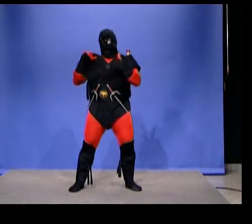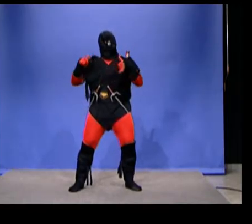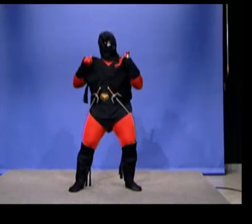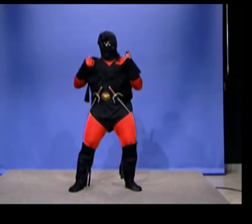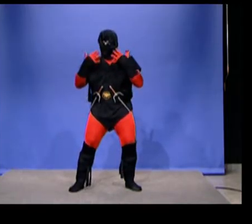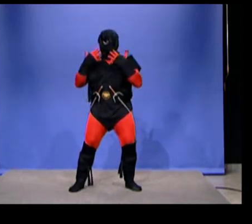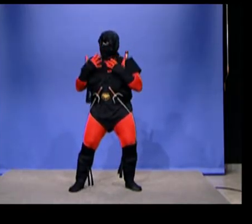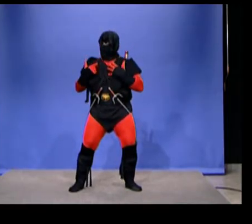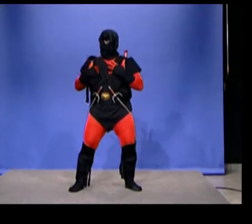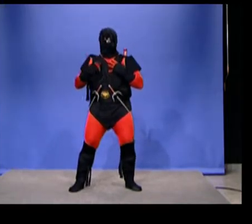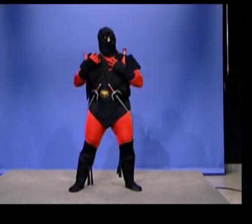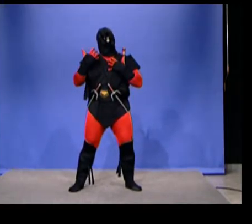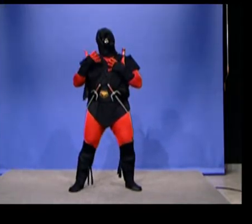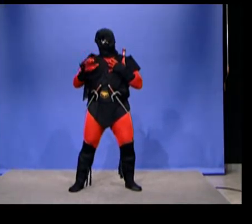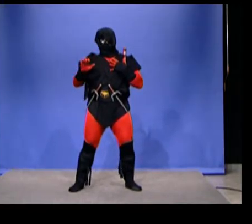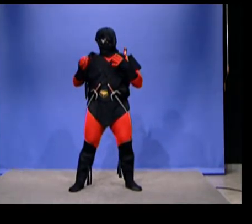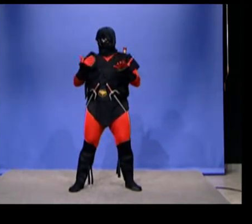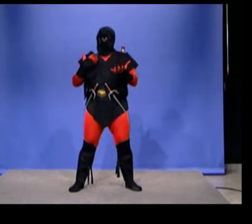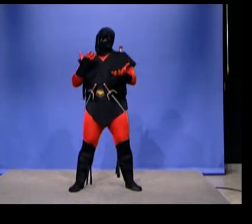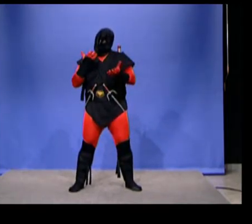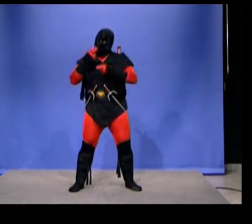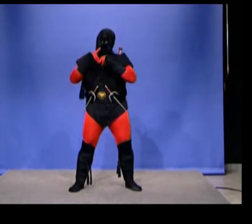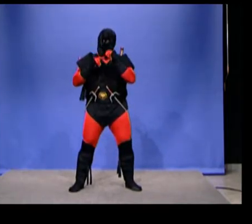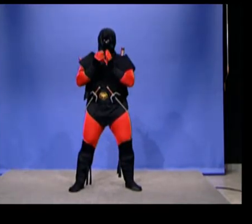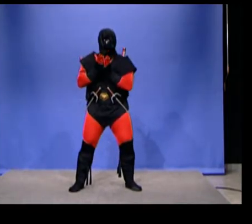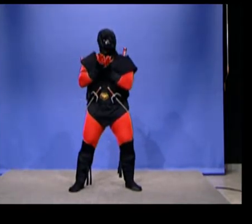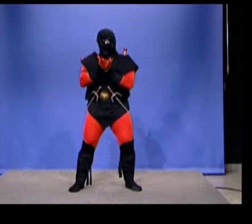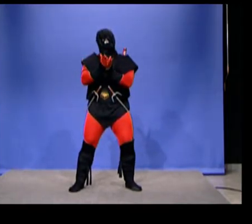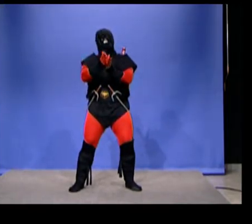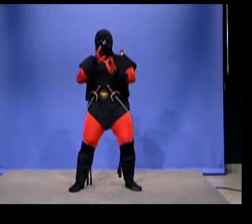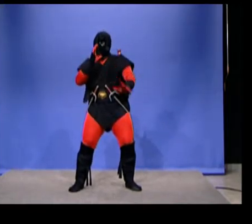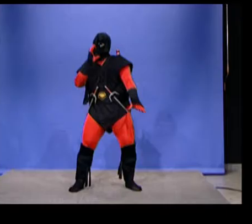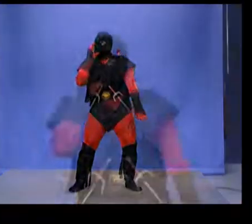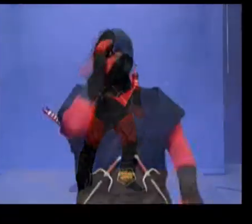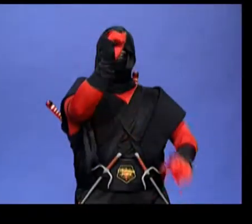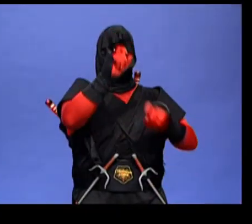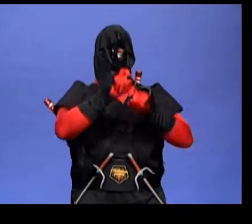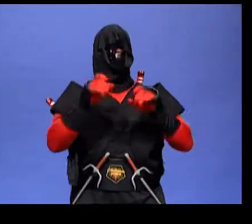I want a boat that will take me far away from here. Can you give me a boat?